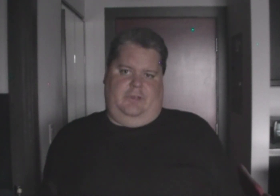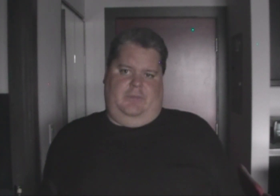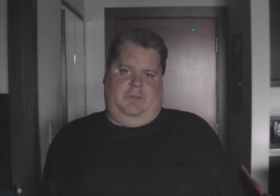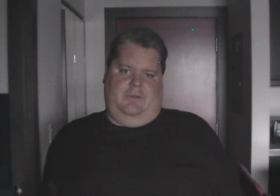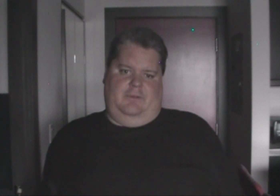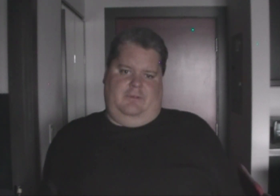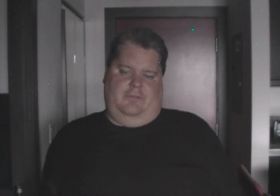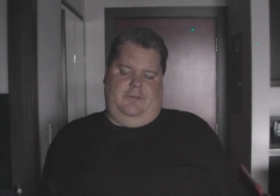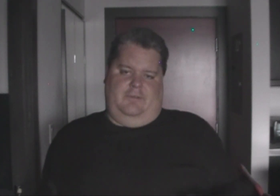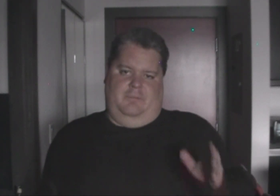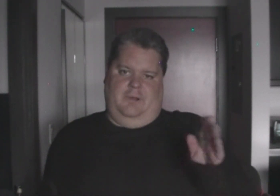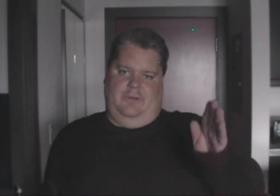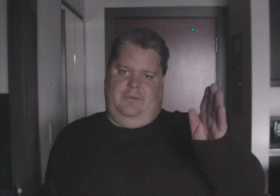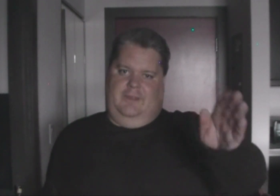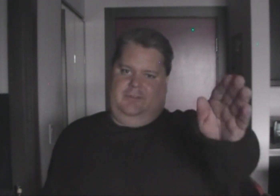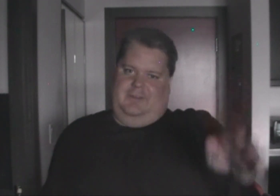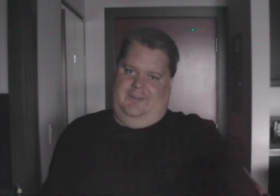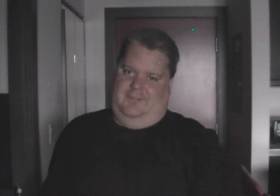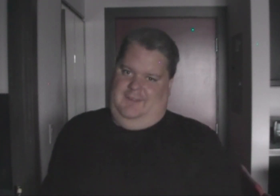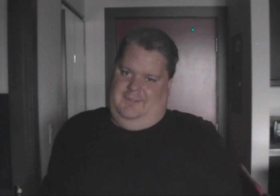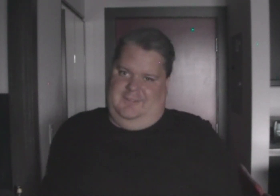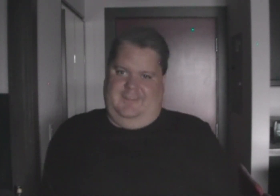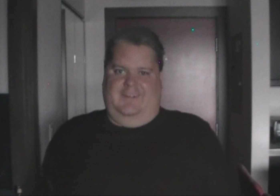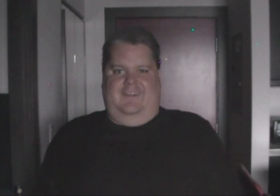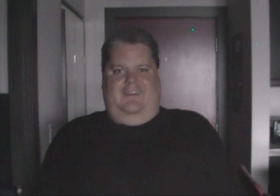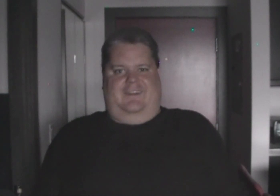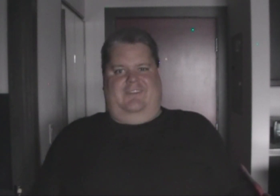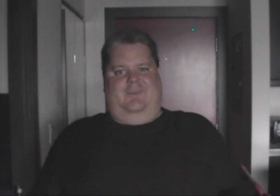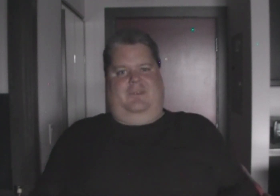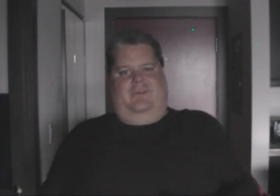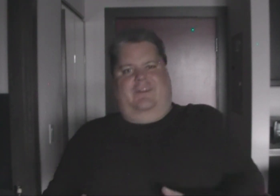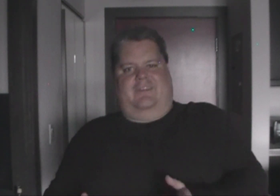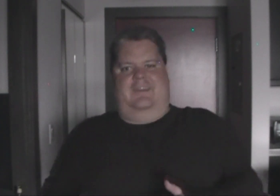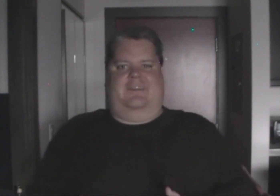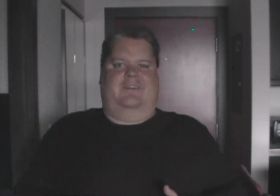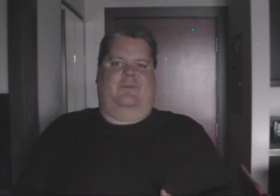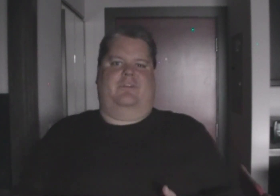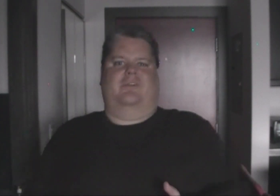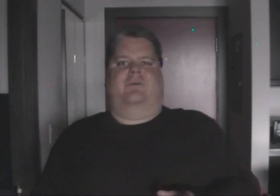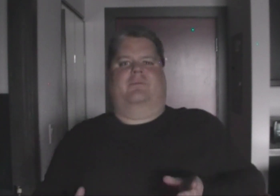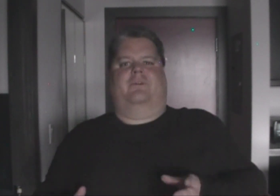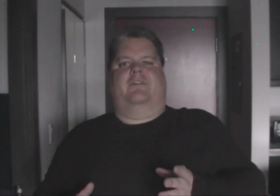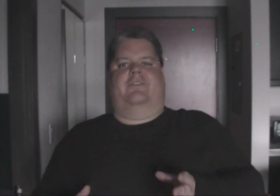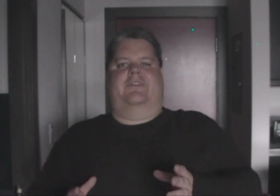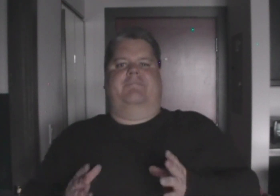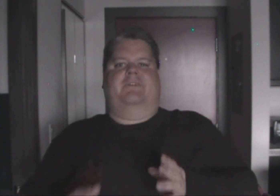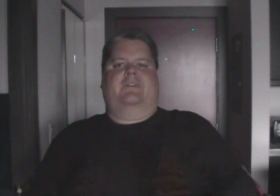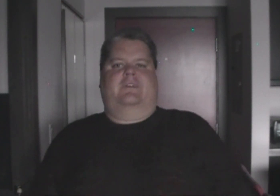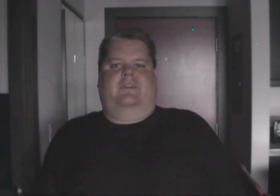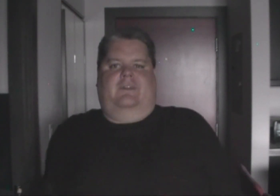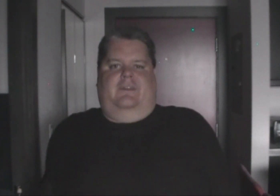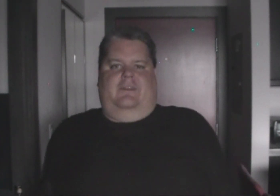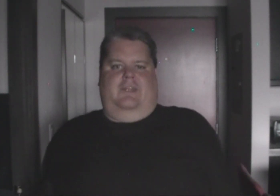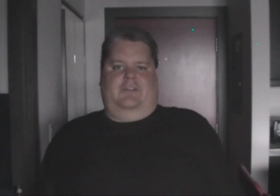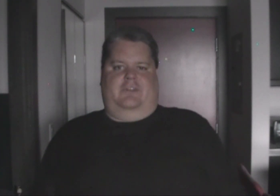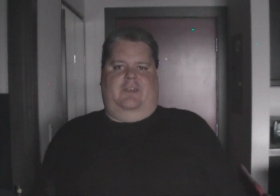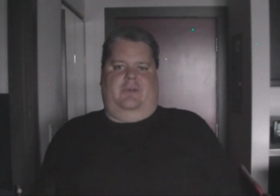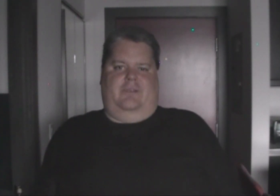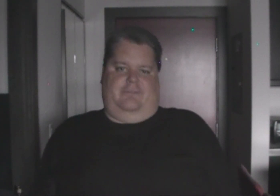gaming to fit modern HD TVs. It kind of seems ironic that, you know, we're so marbled in HD or even